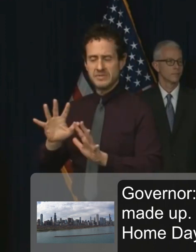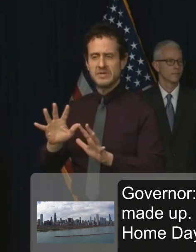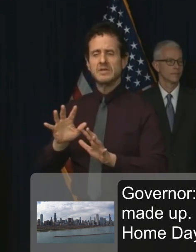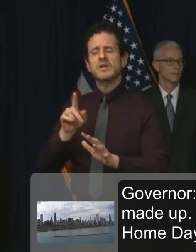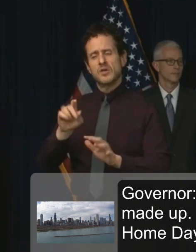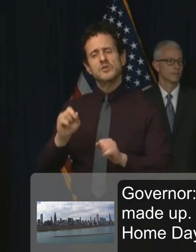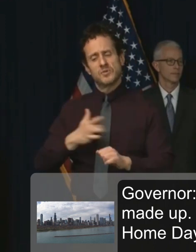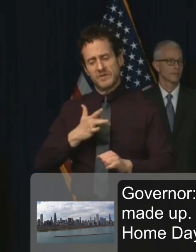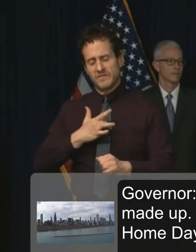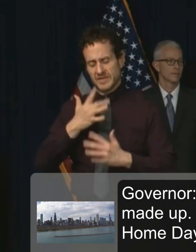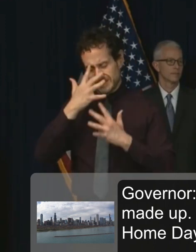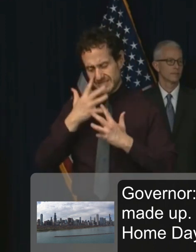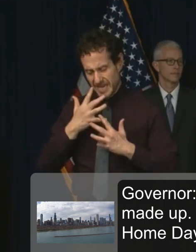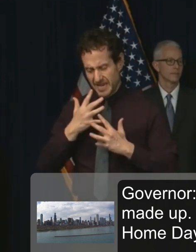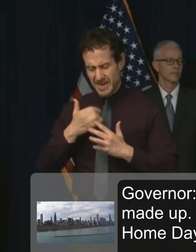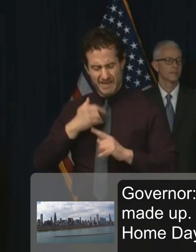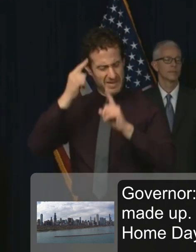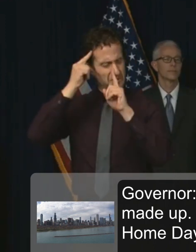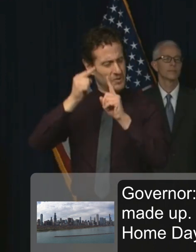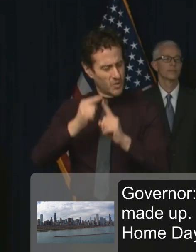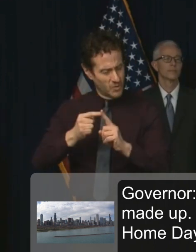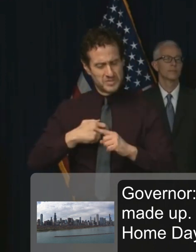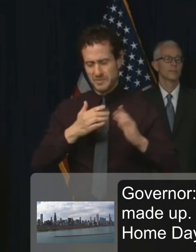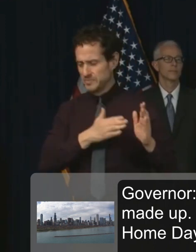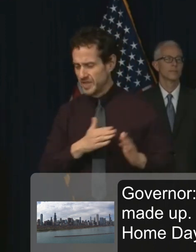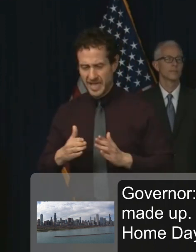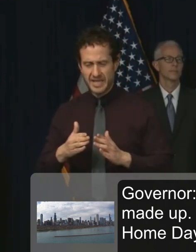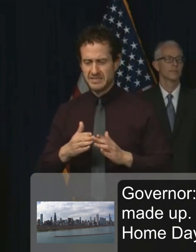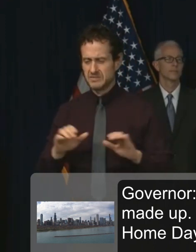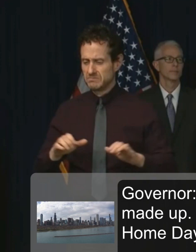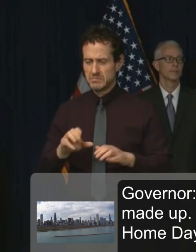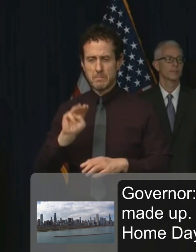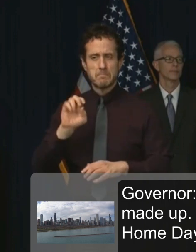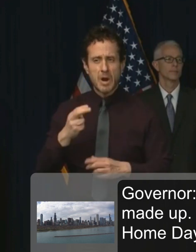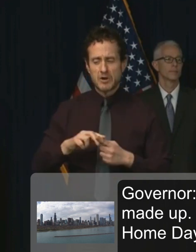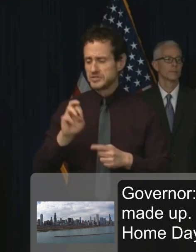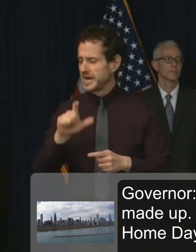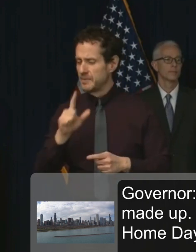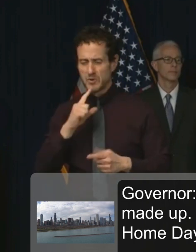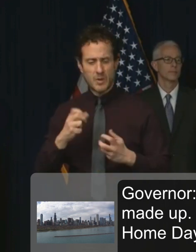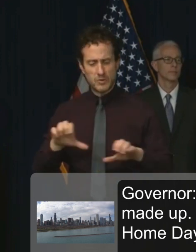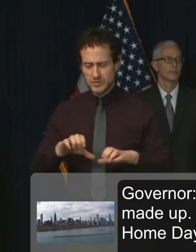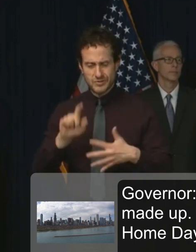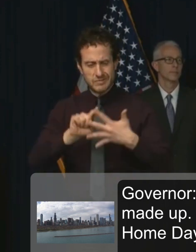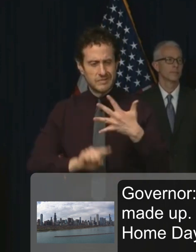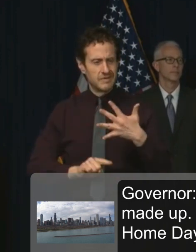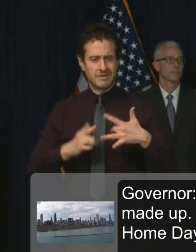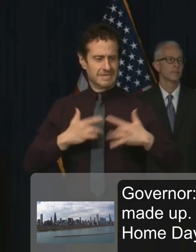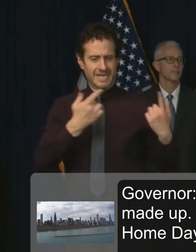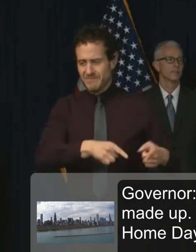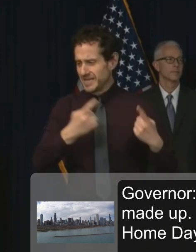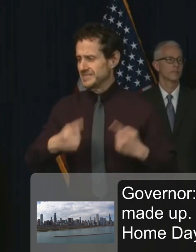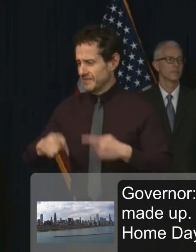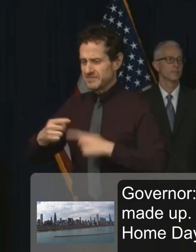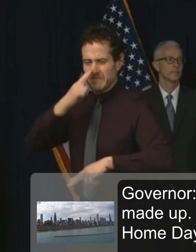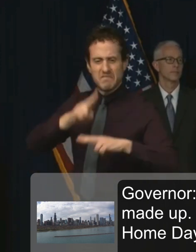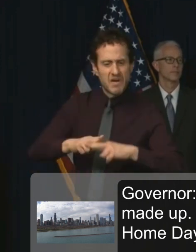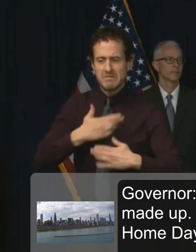about the lost goals and plans that you may have had for March and April. It's okay to be sad.